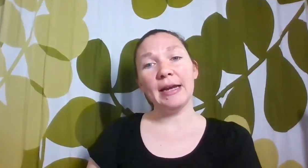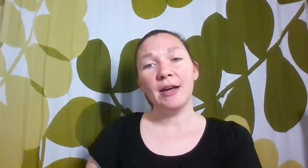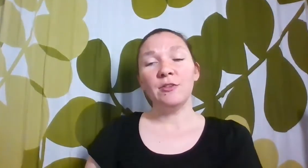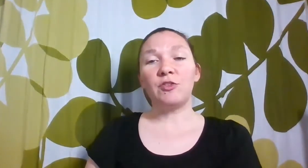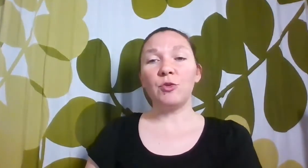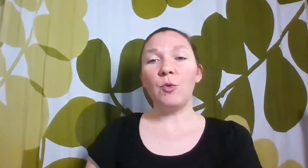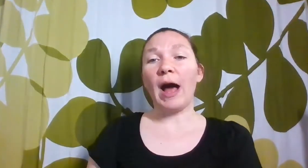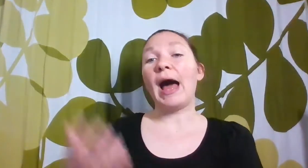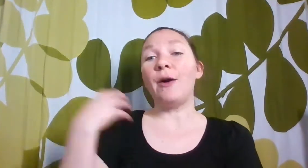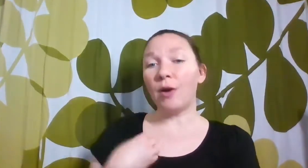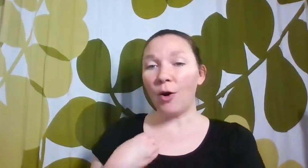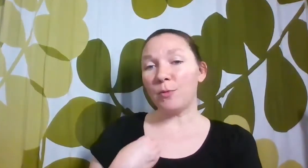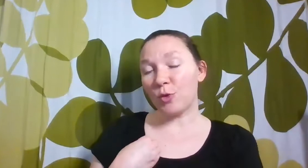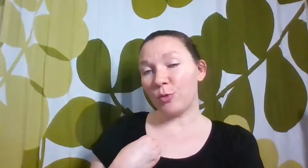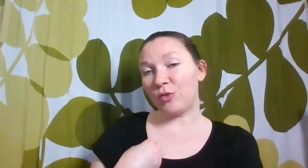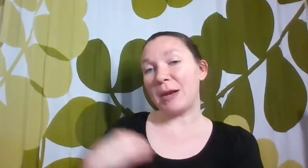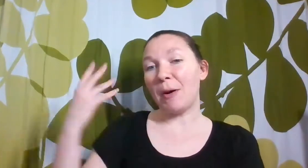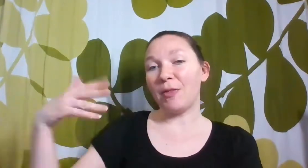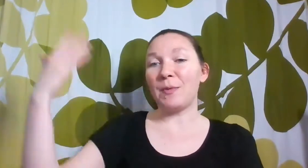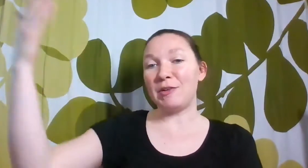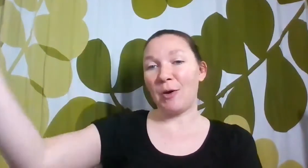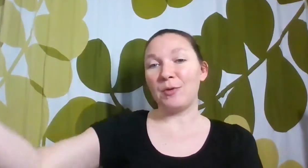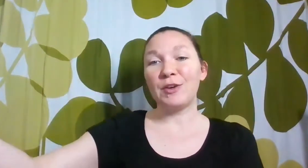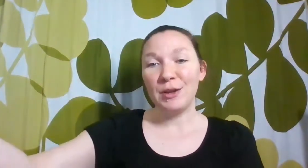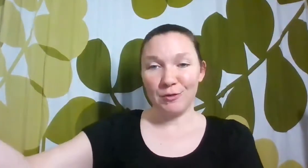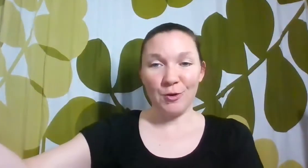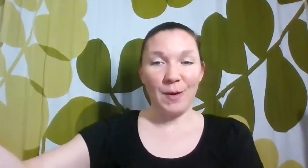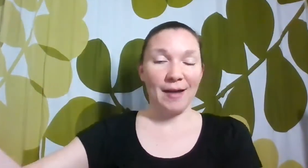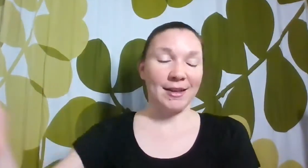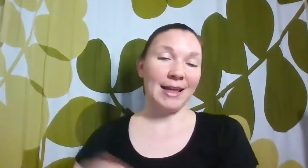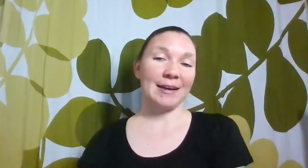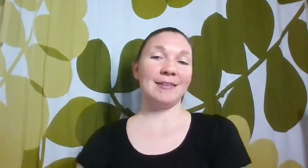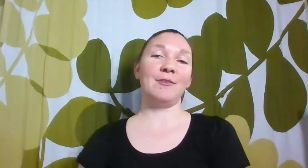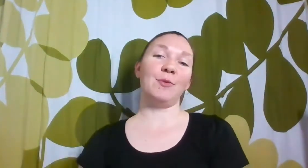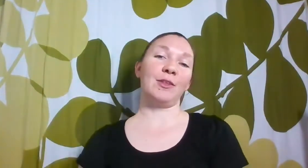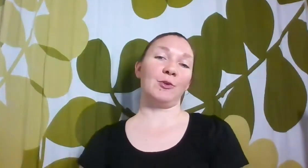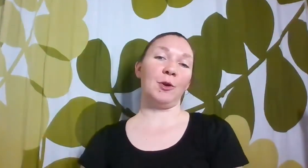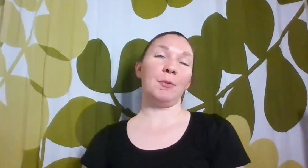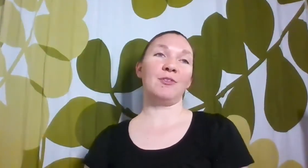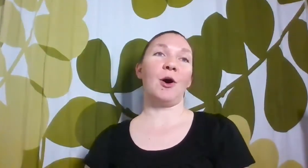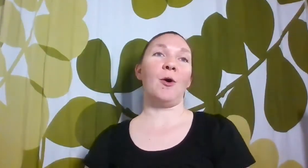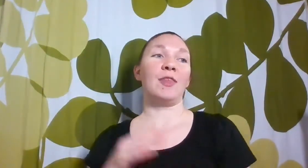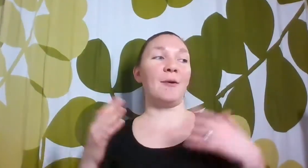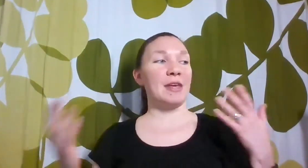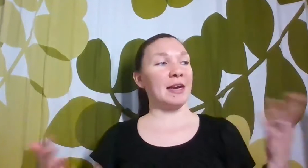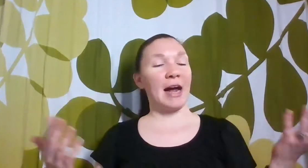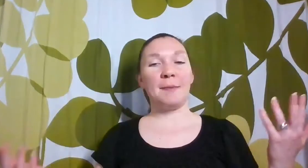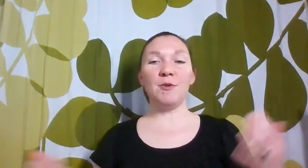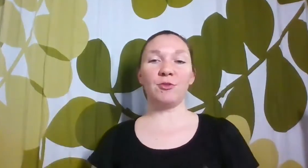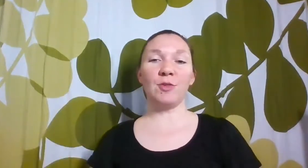to our homeschool routine, but that we don't do as an elective with a group. So that we can kind of move through